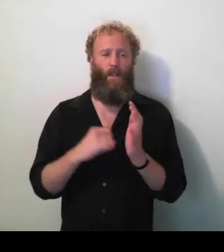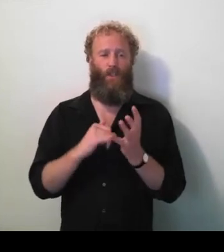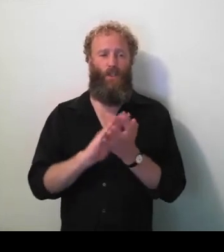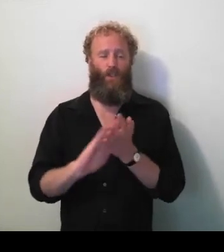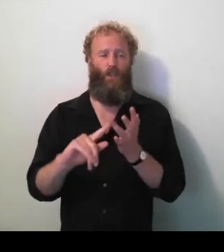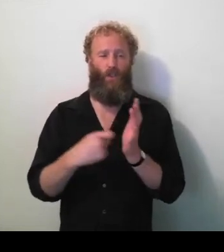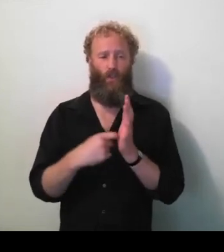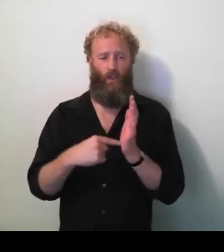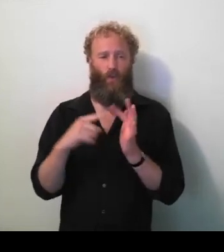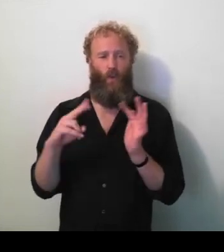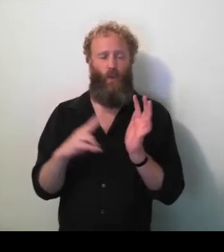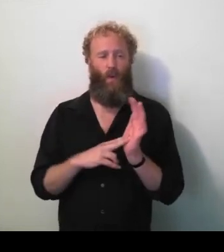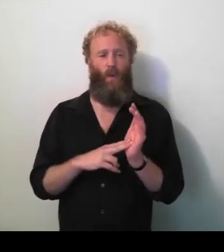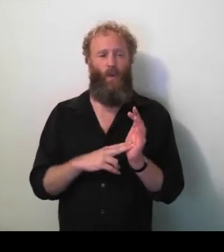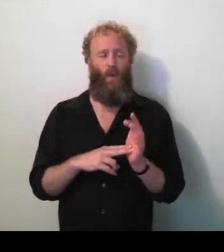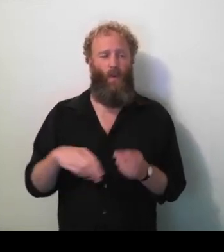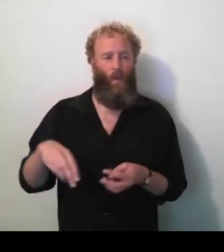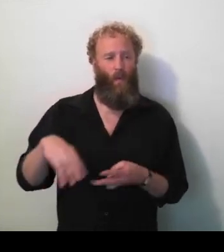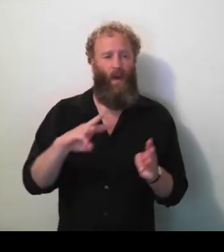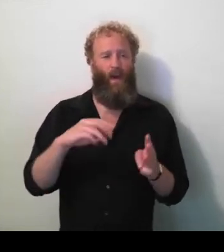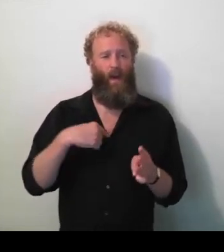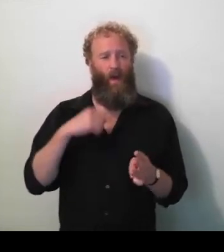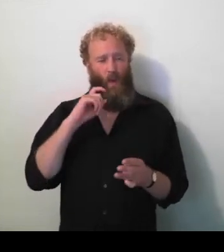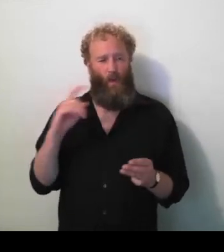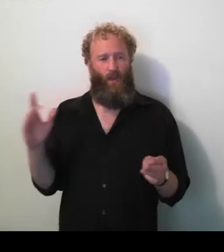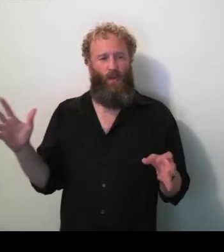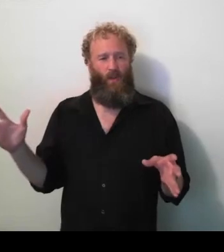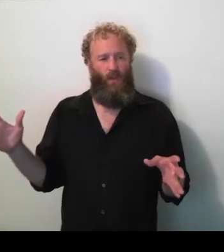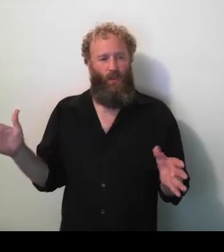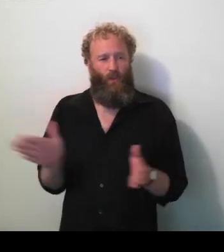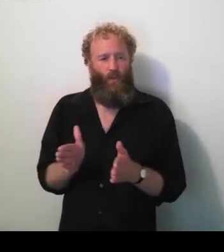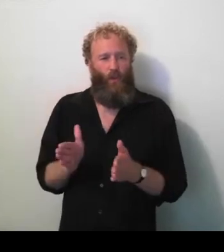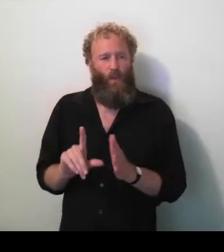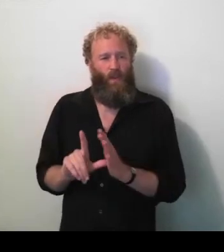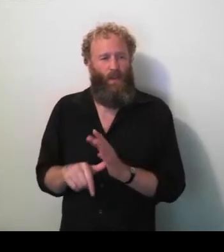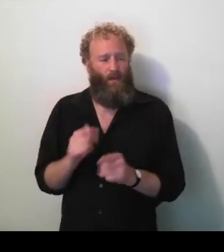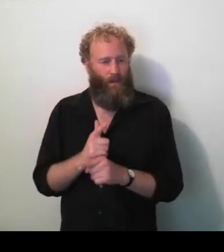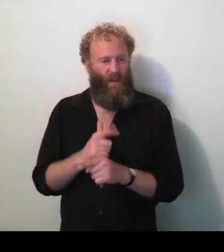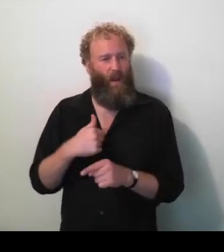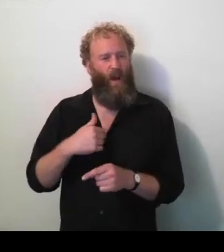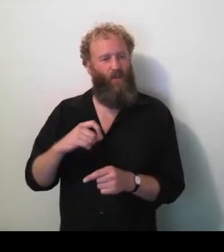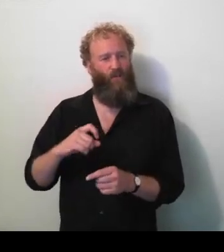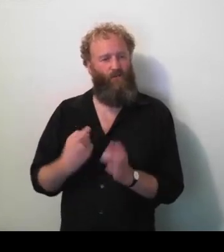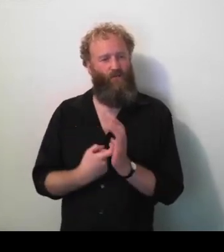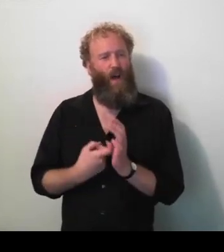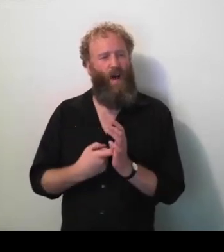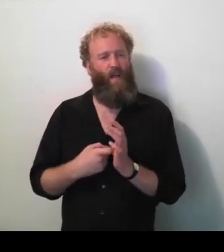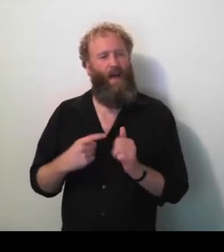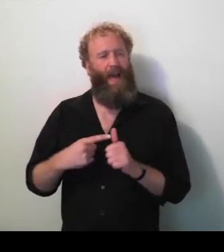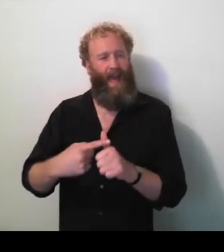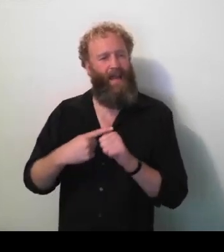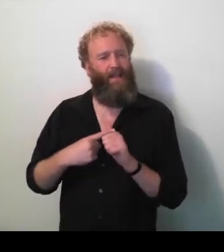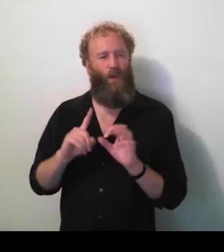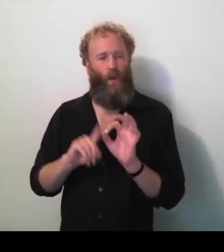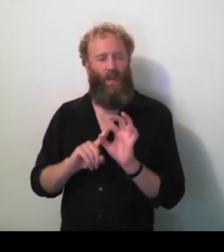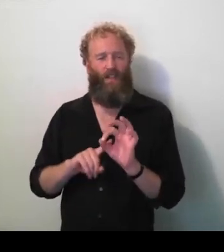take up too much time, because I would prefer to answer questions for people. But our party is very, very concerned,